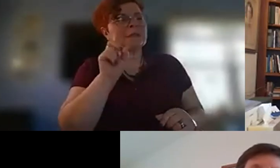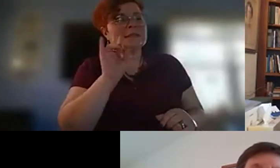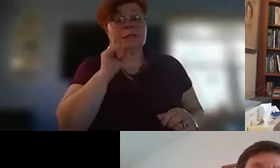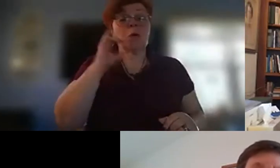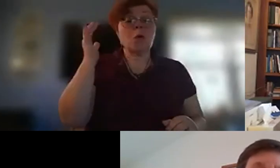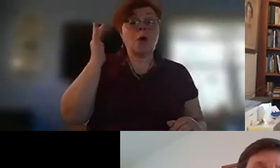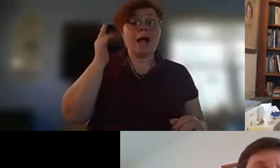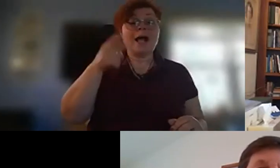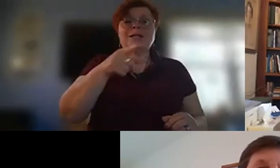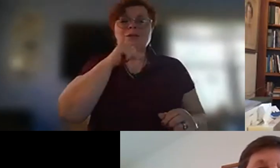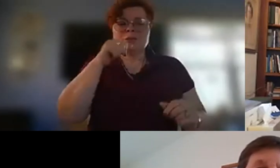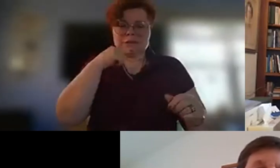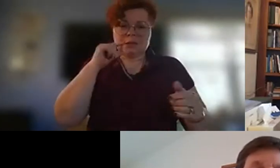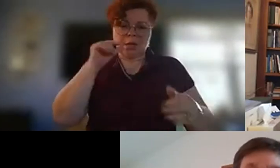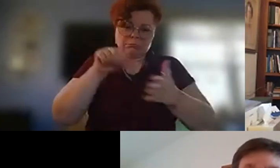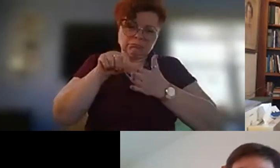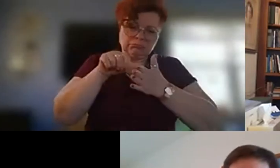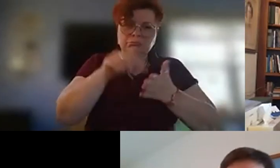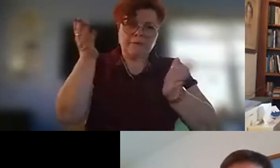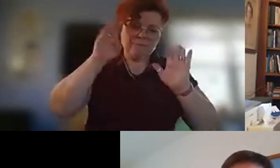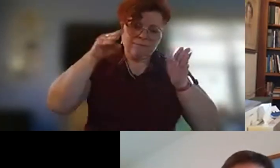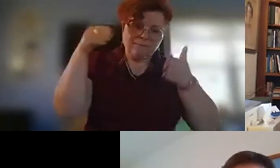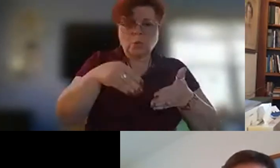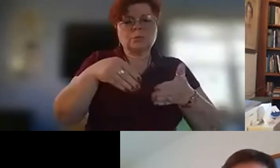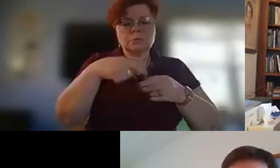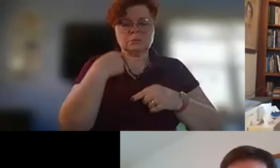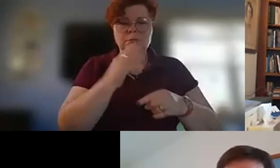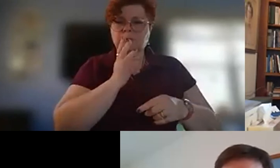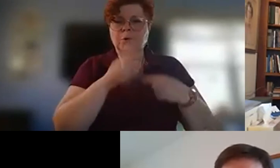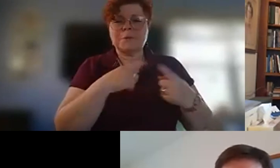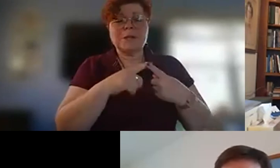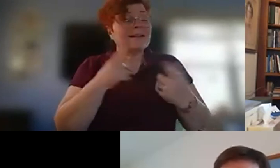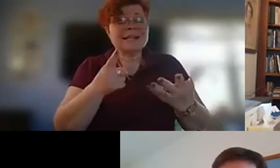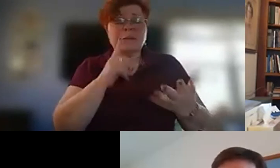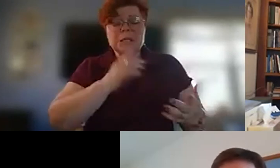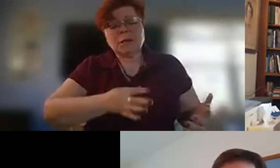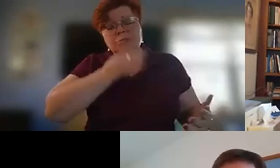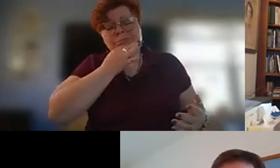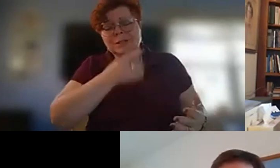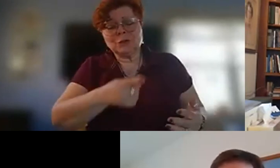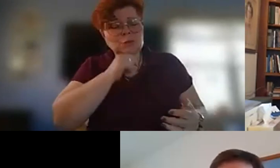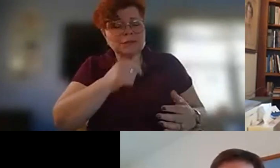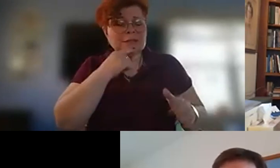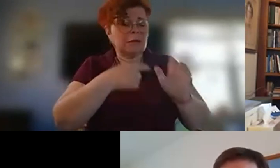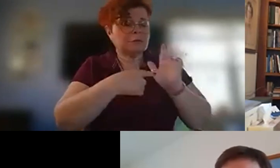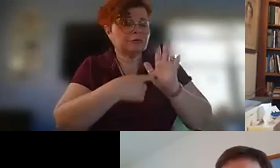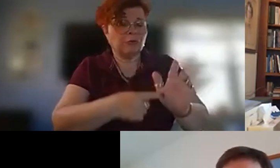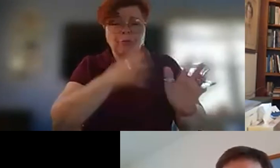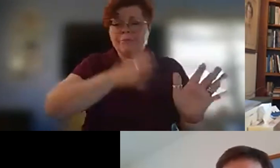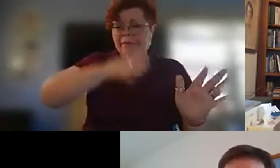pinned it down uh um whether by um gender or by place you've made it